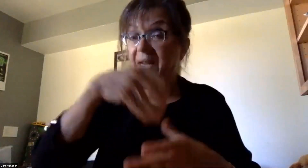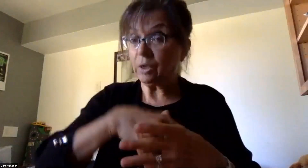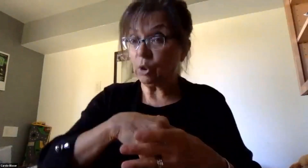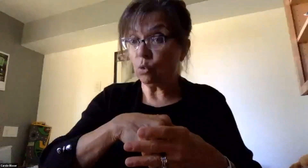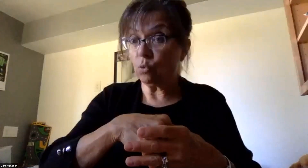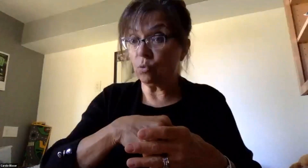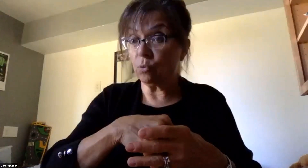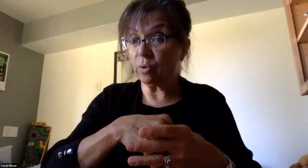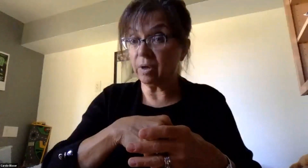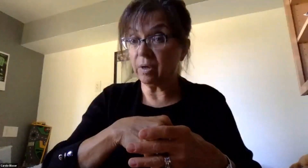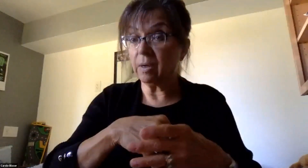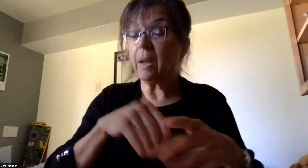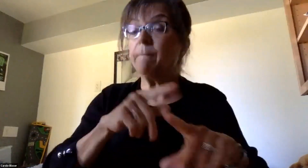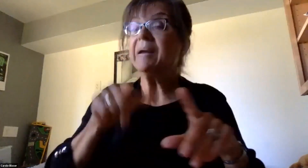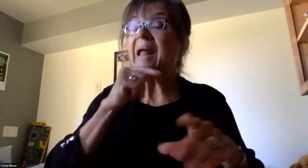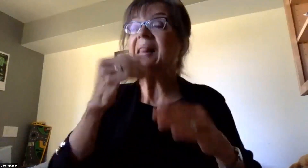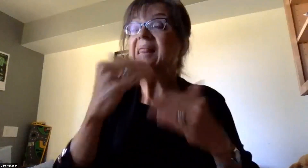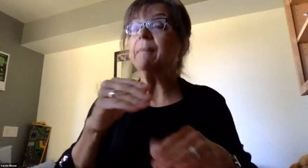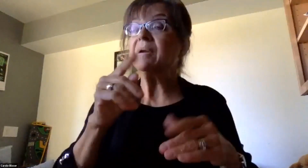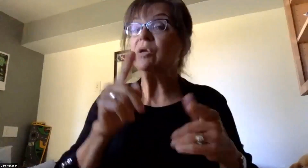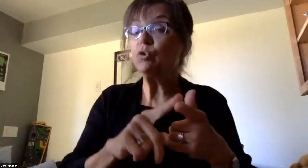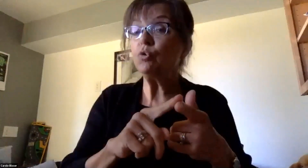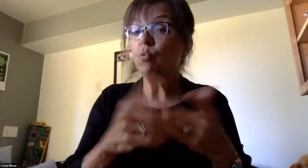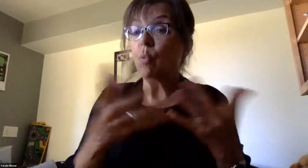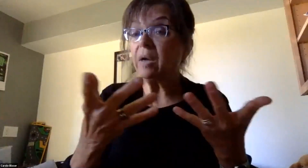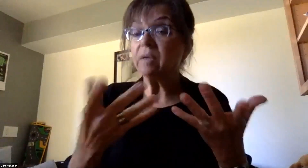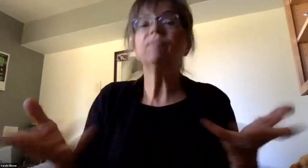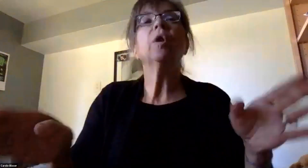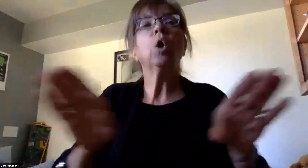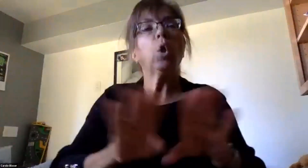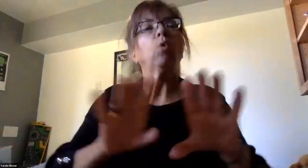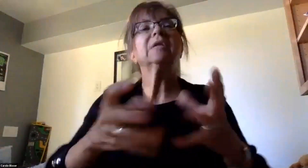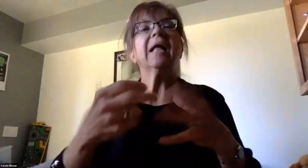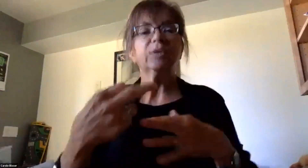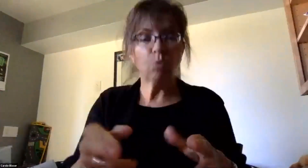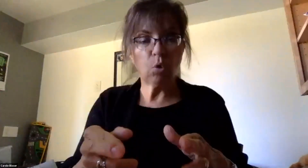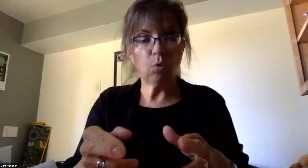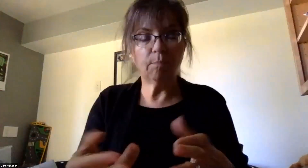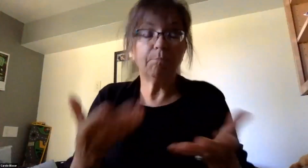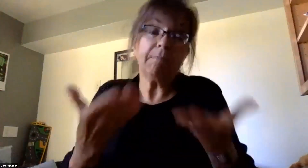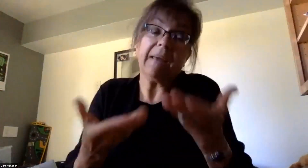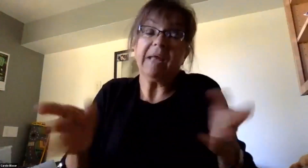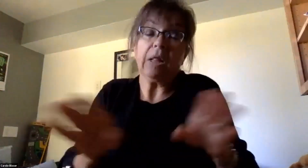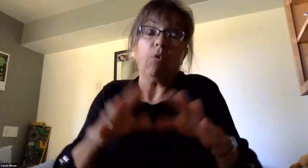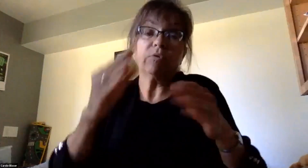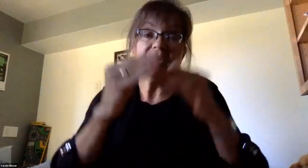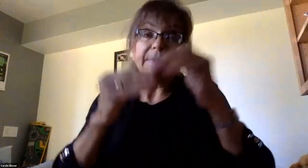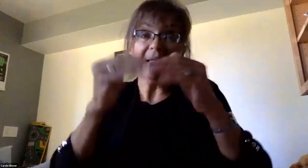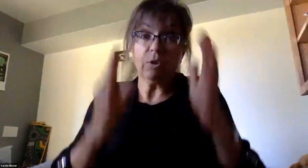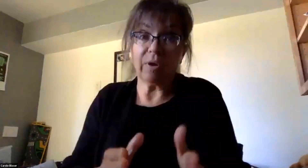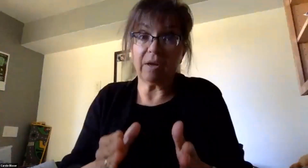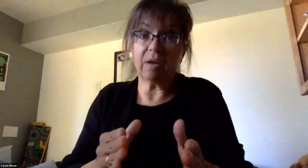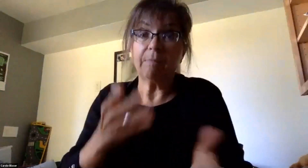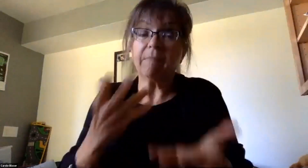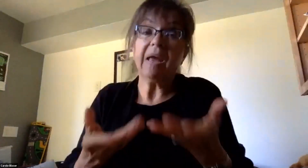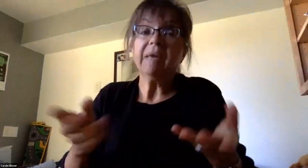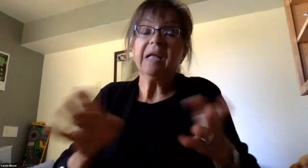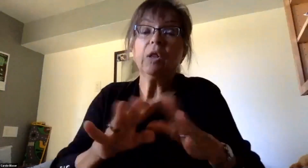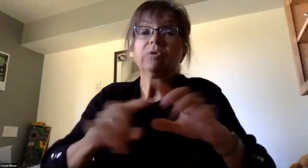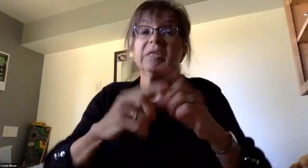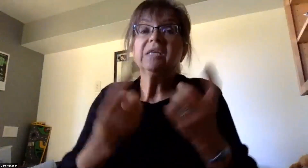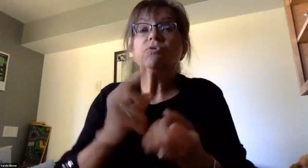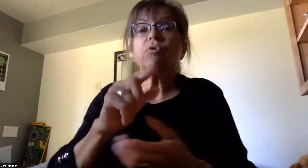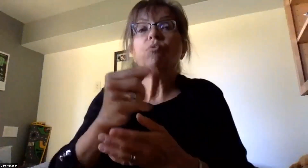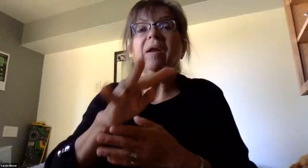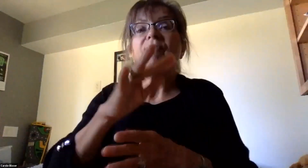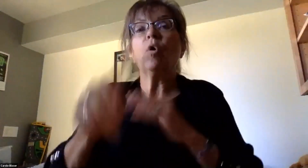limited to, the immediate closure of a classroom, of a school building, or the district for 24 hours or